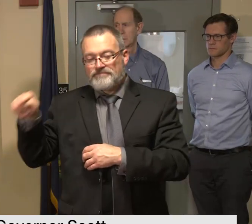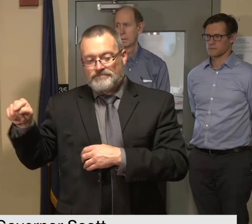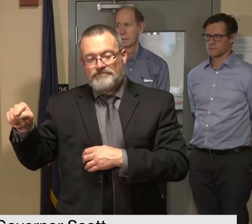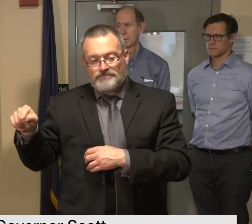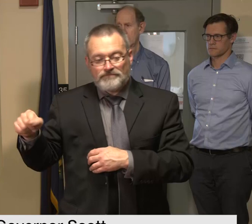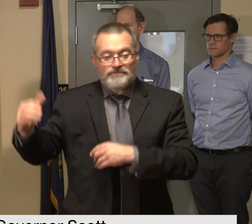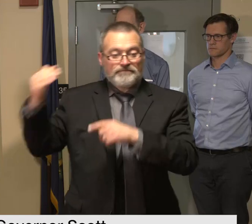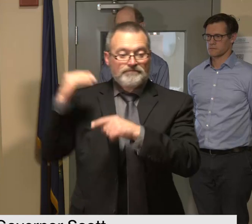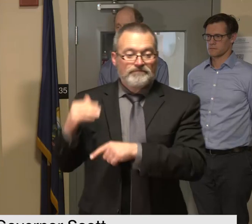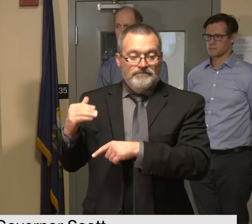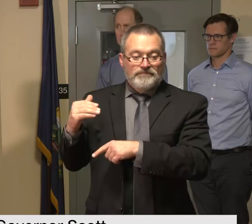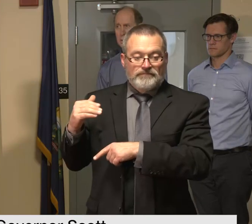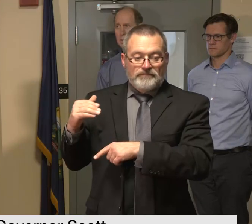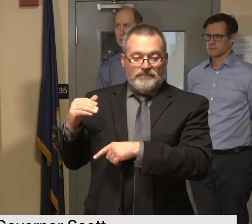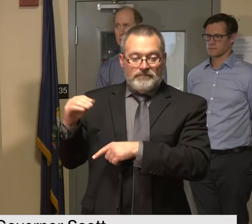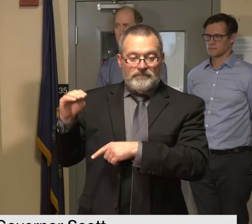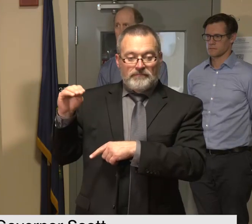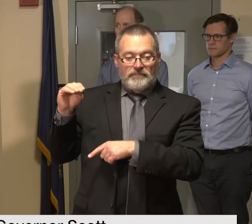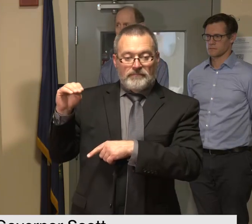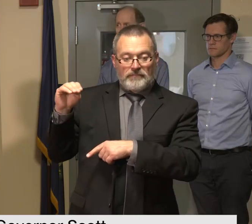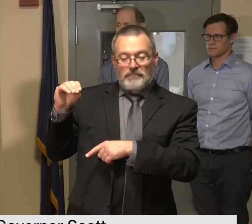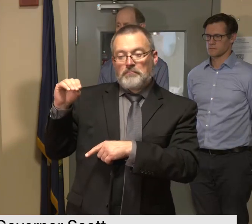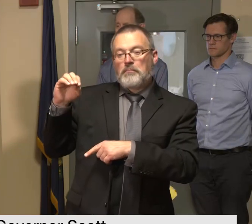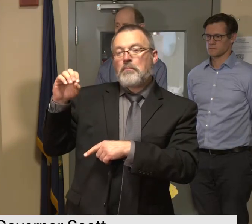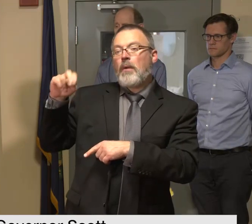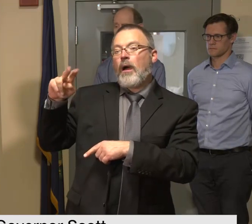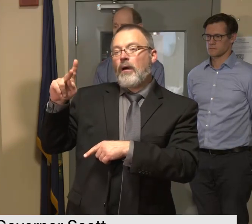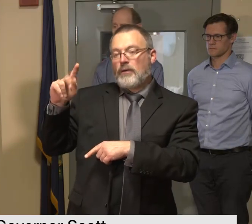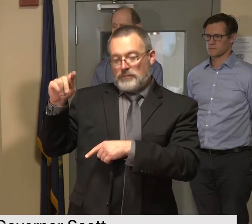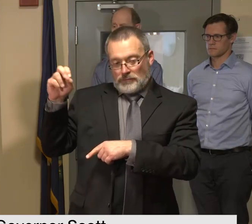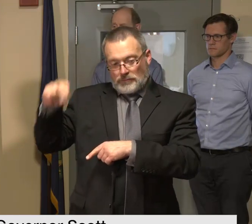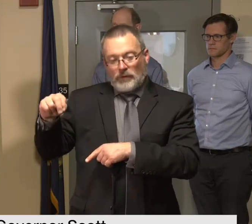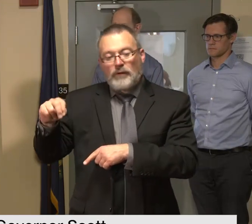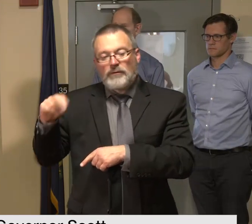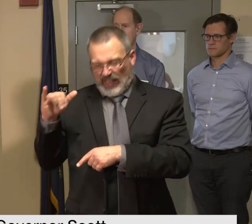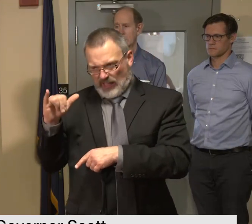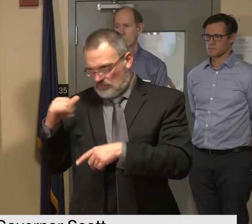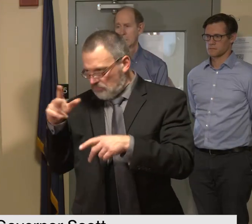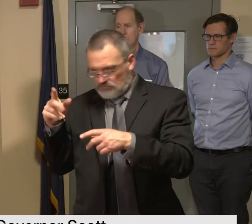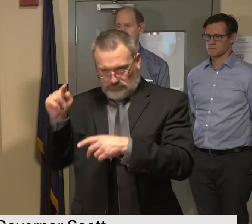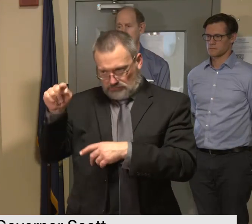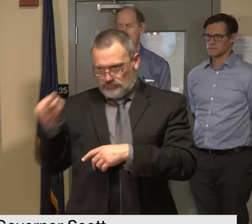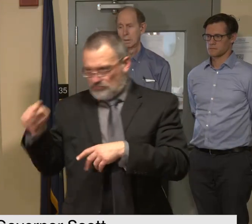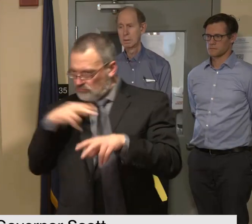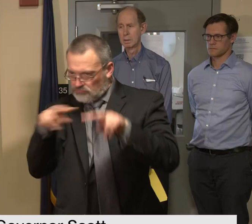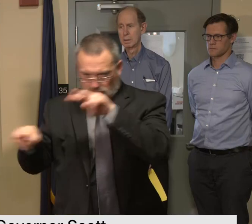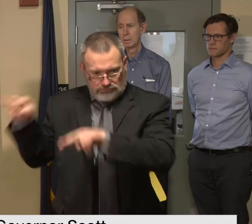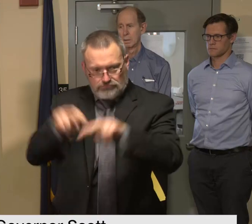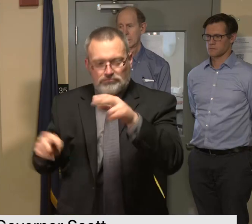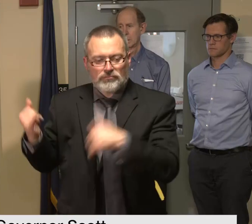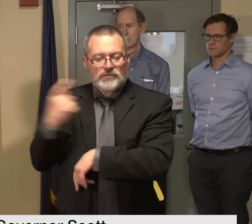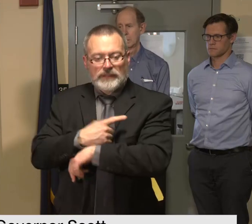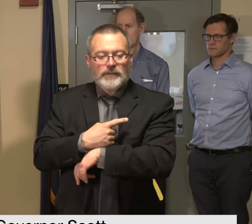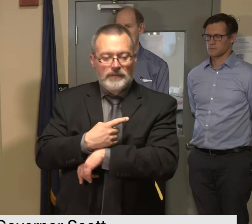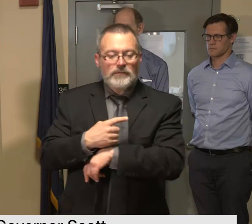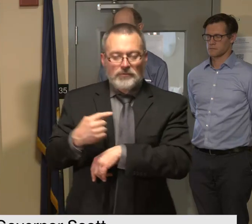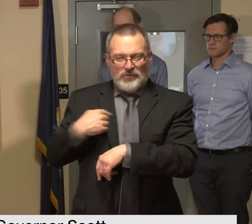moncton that we will also be visiting today the team will continue to monitor reports and conduct field visits as needed